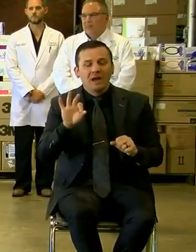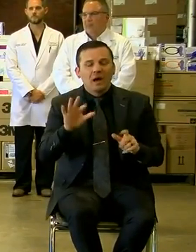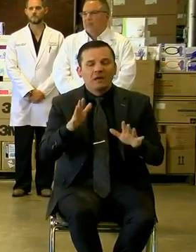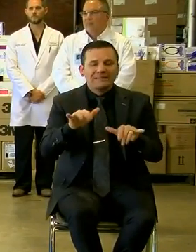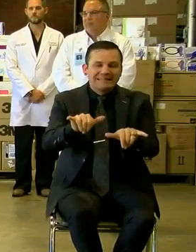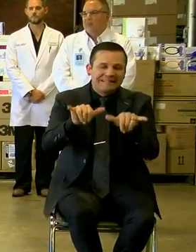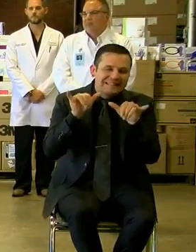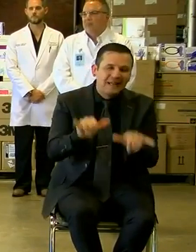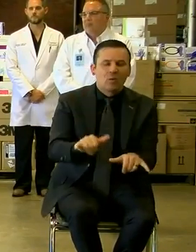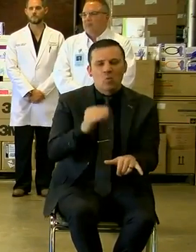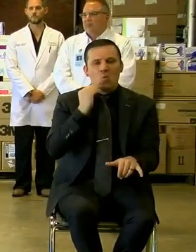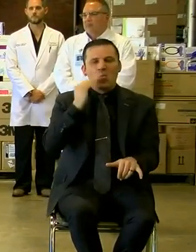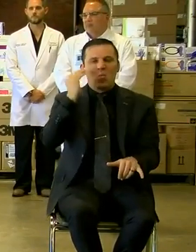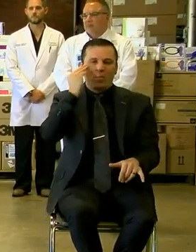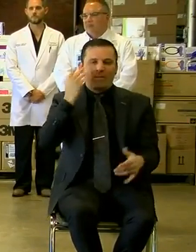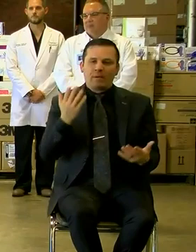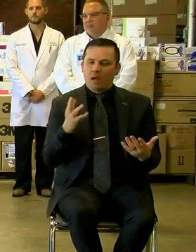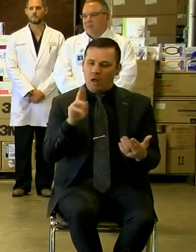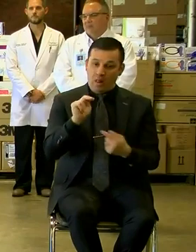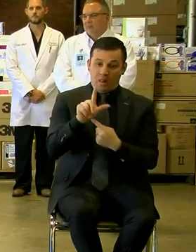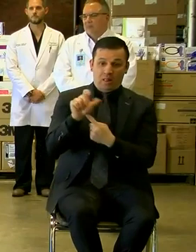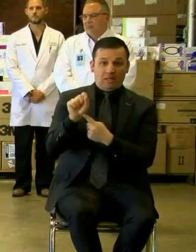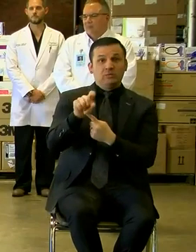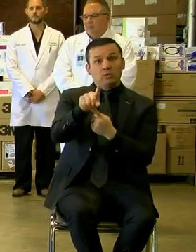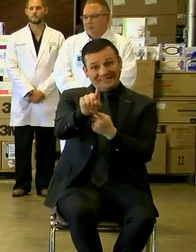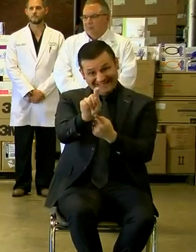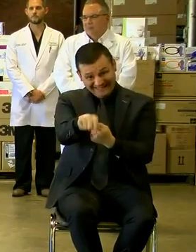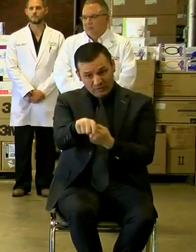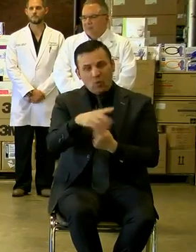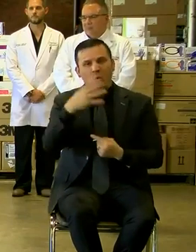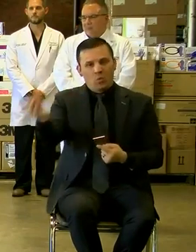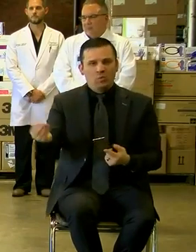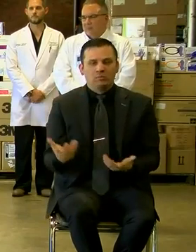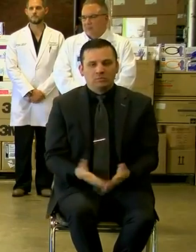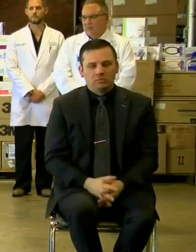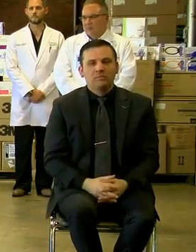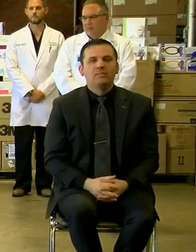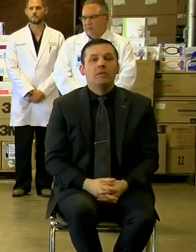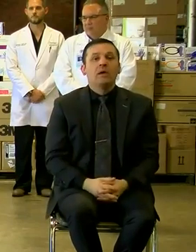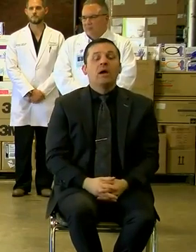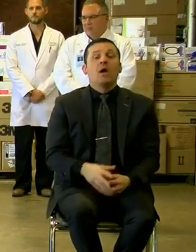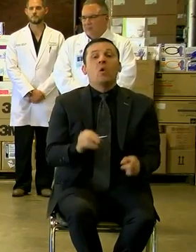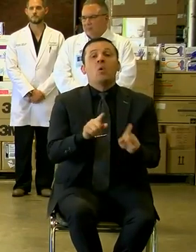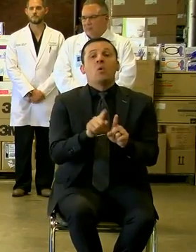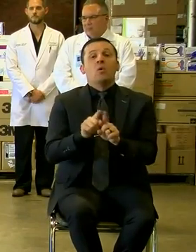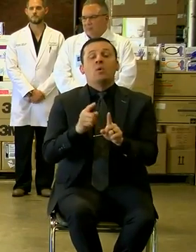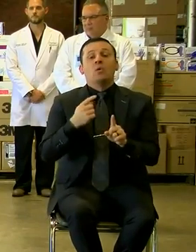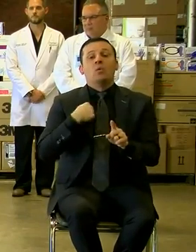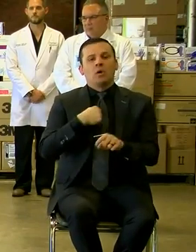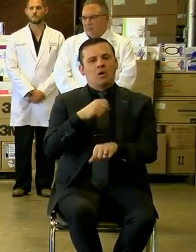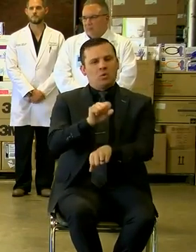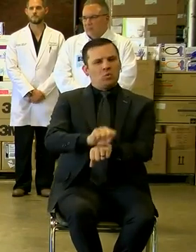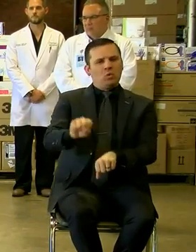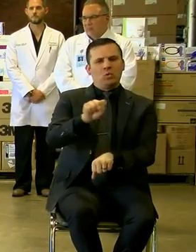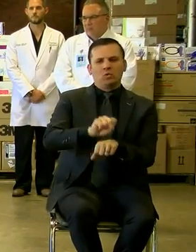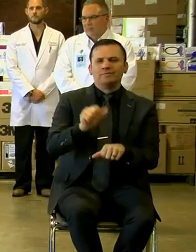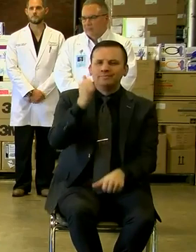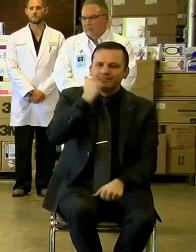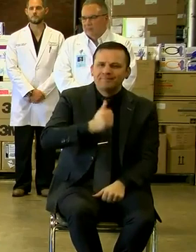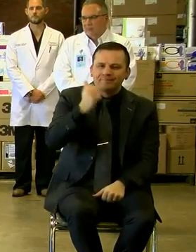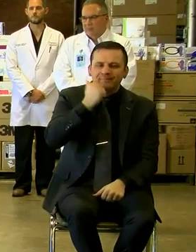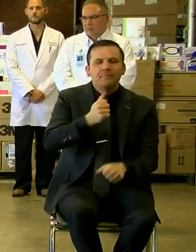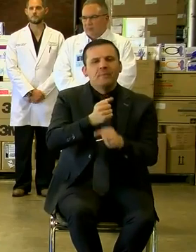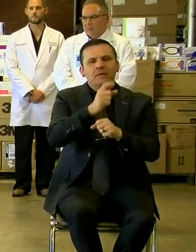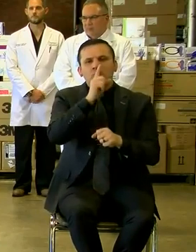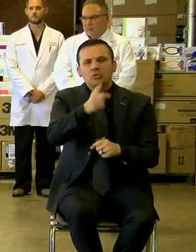stay home unless you need to be out. Second, we are working daily to